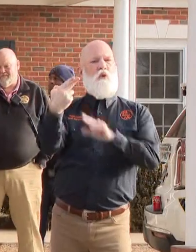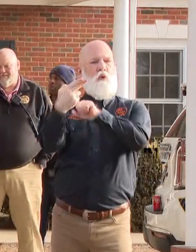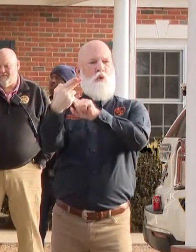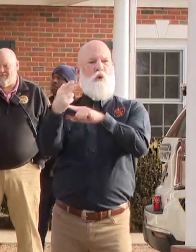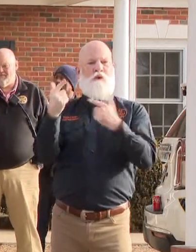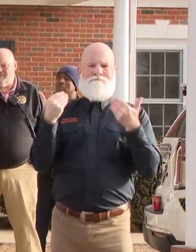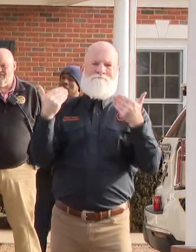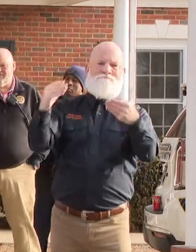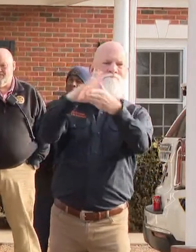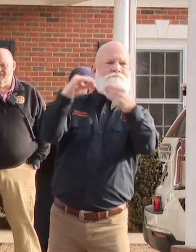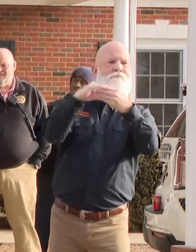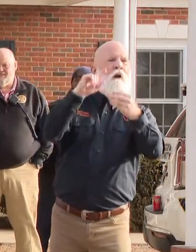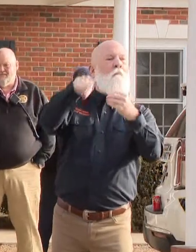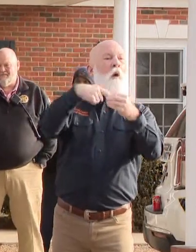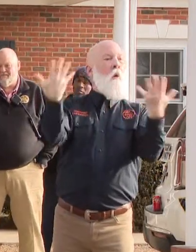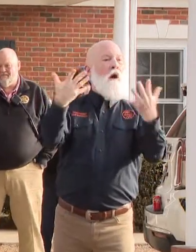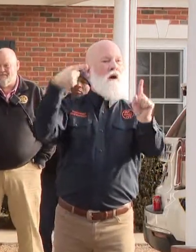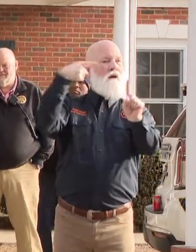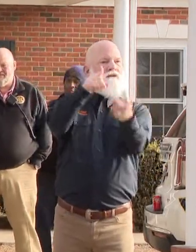Adam.